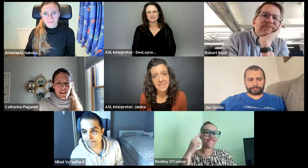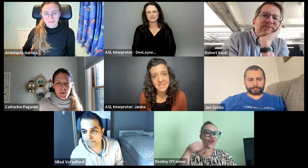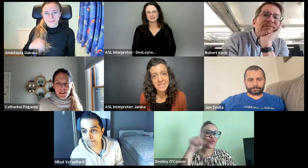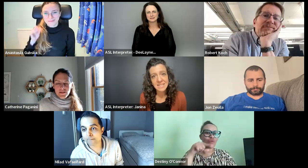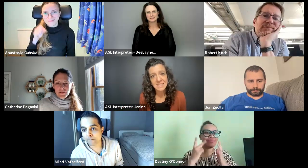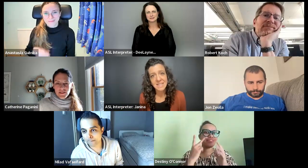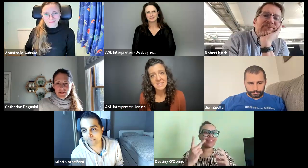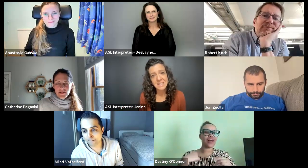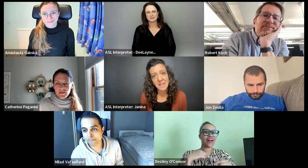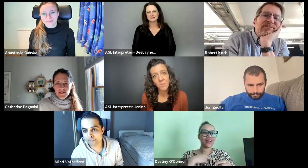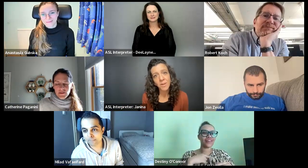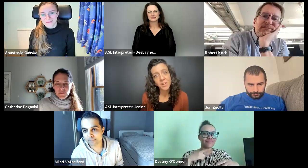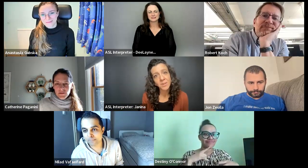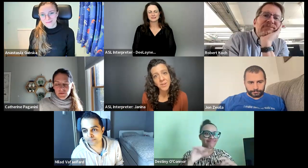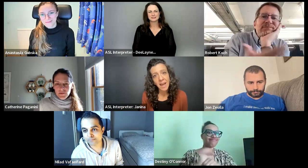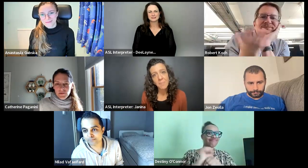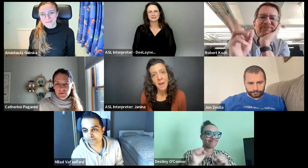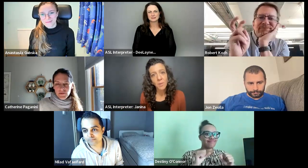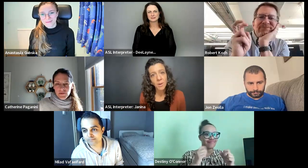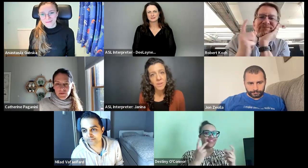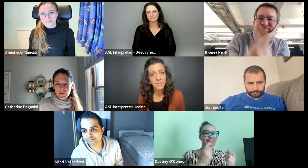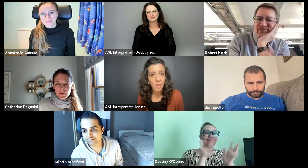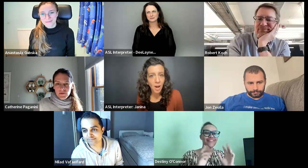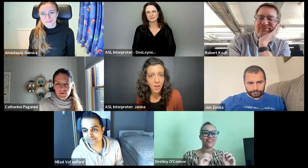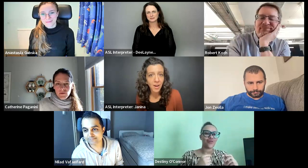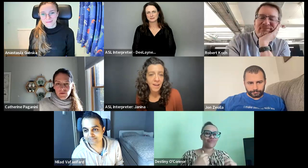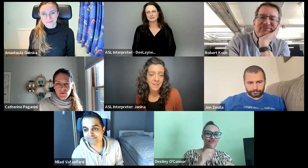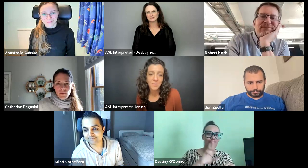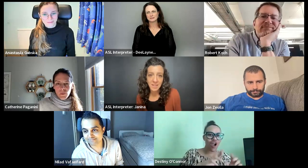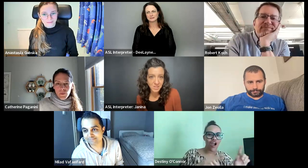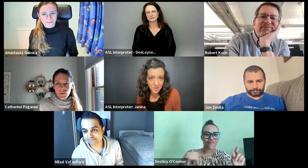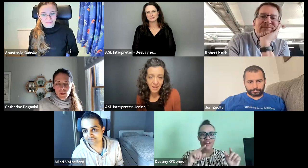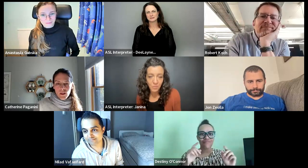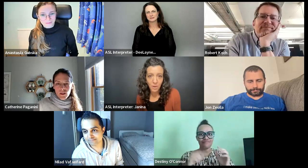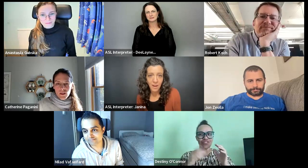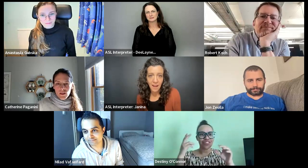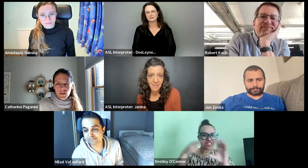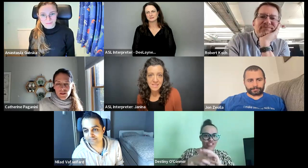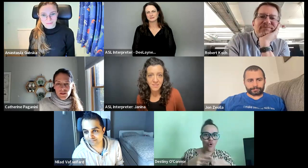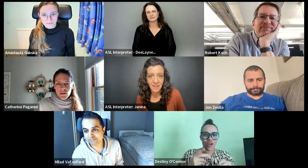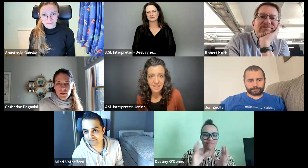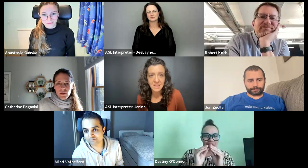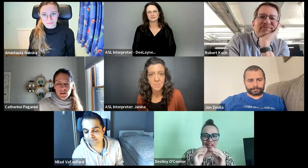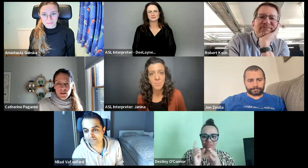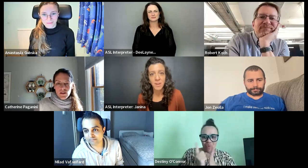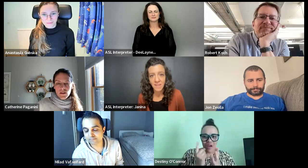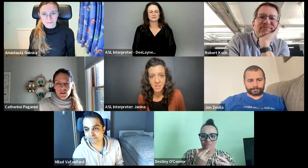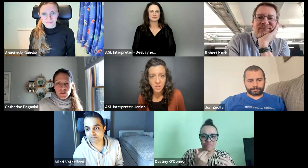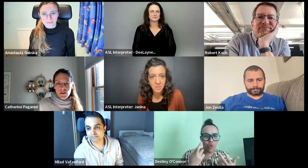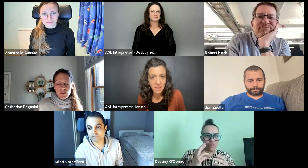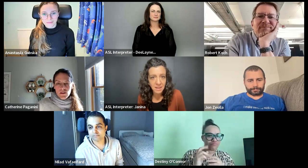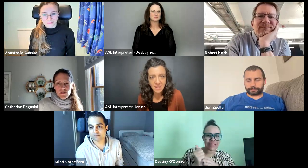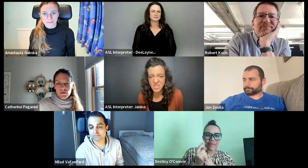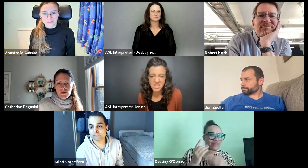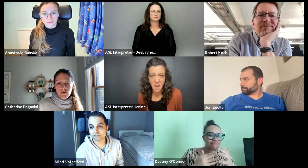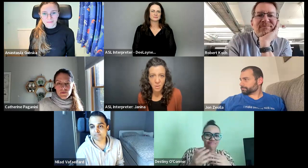I like it. I didn't think about it. That's what you're Well, you know, during happy hour, we vlog and we could do that while we're having this event and people could then